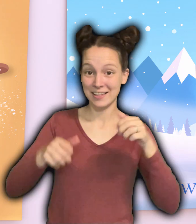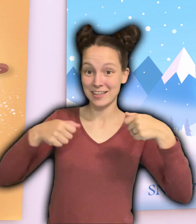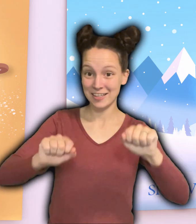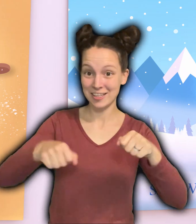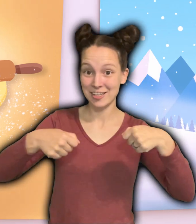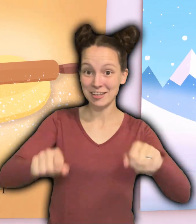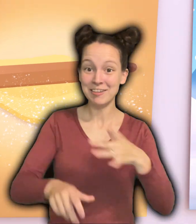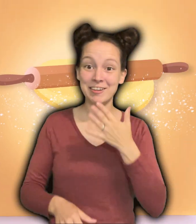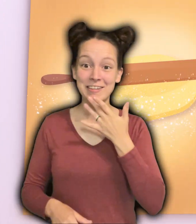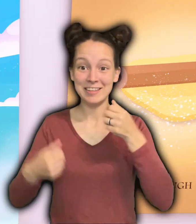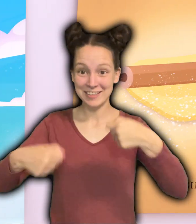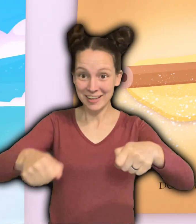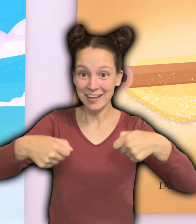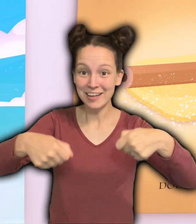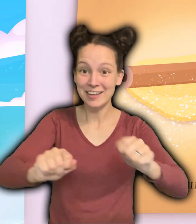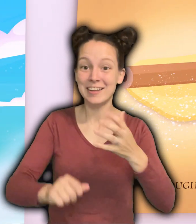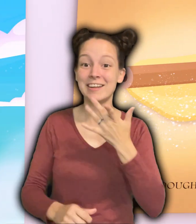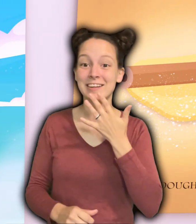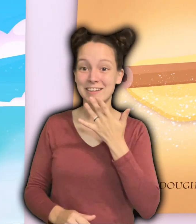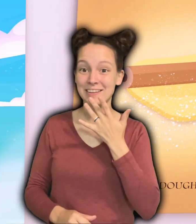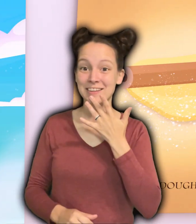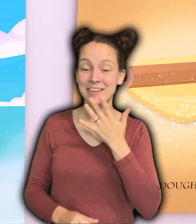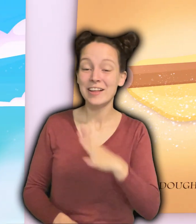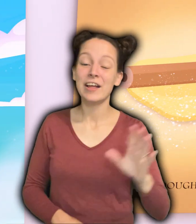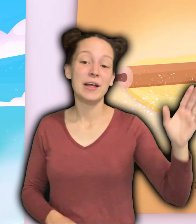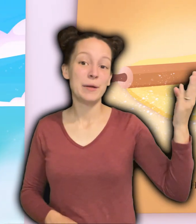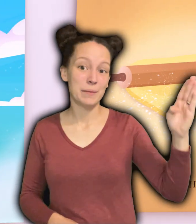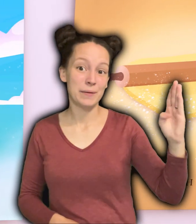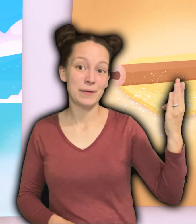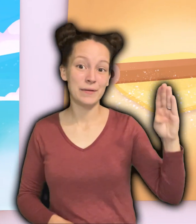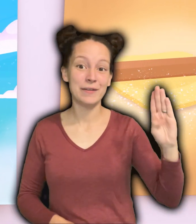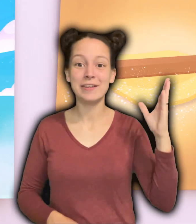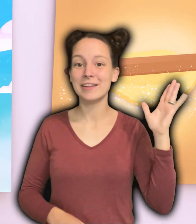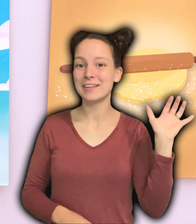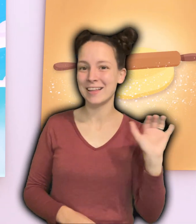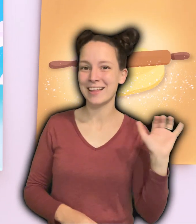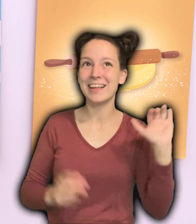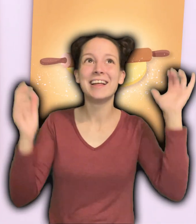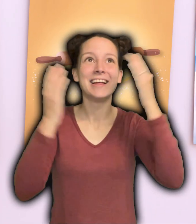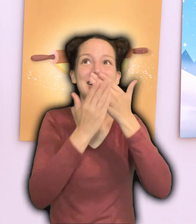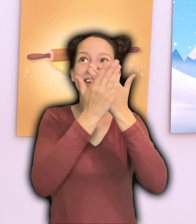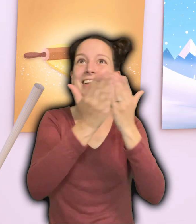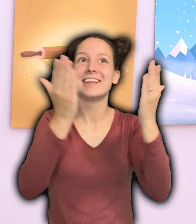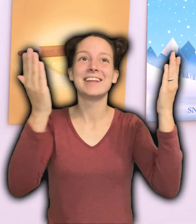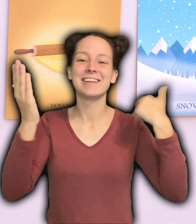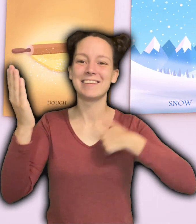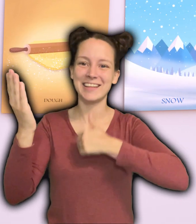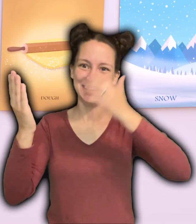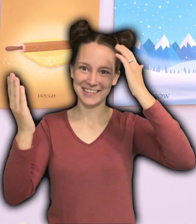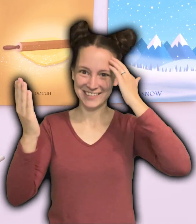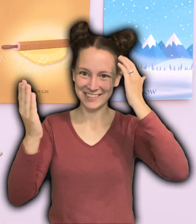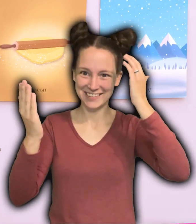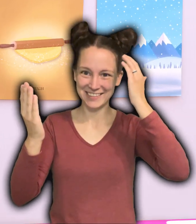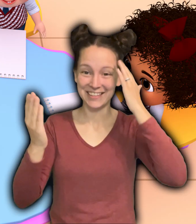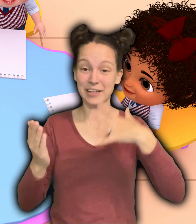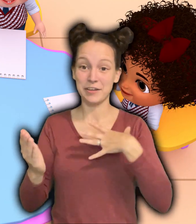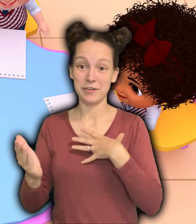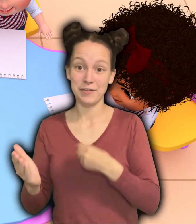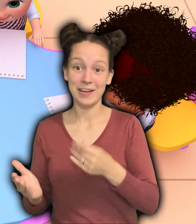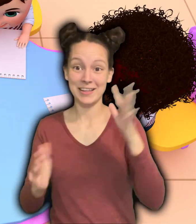And blue is like the sky we know White is the color of the snow, of the